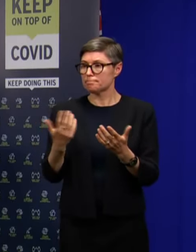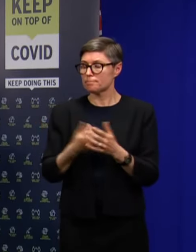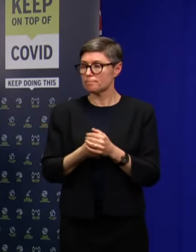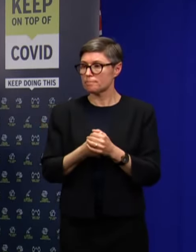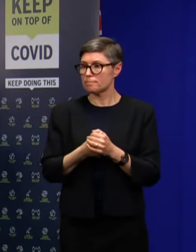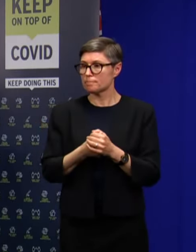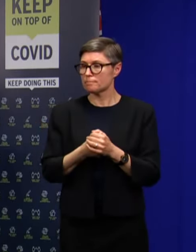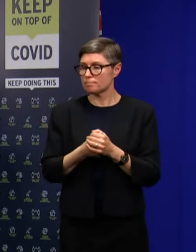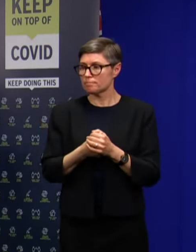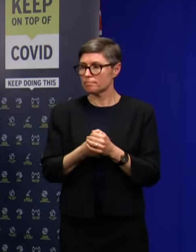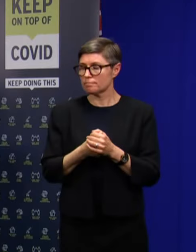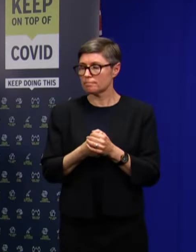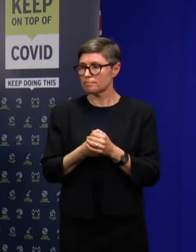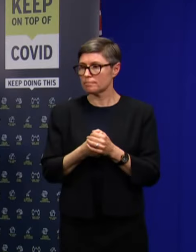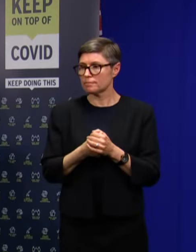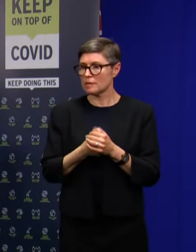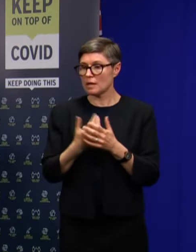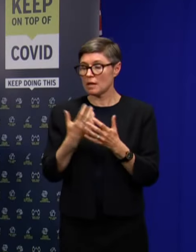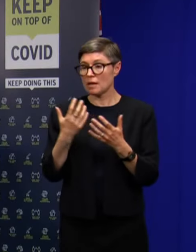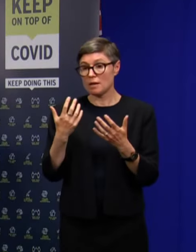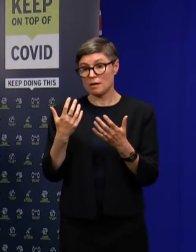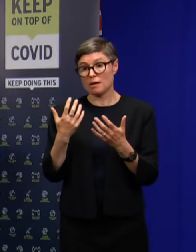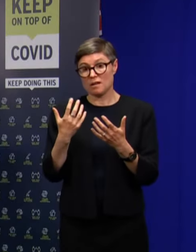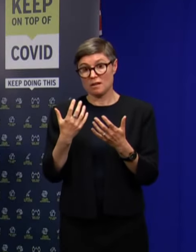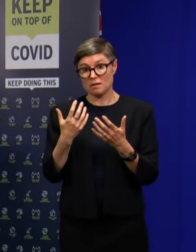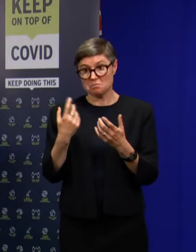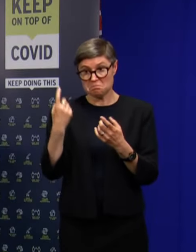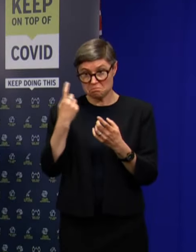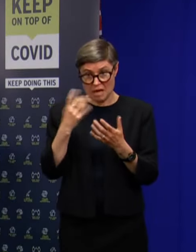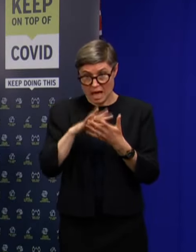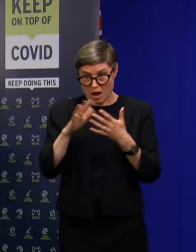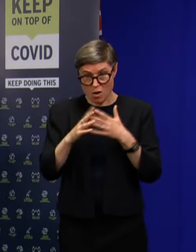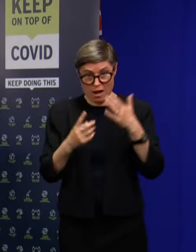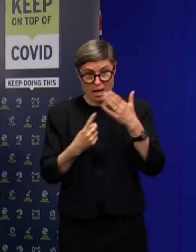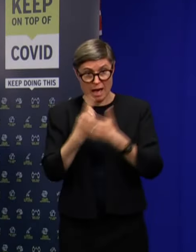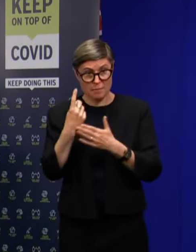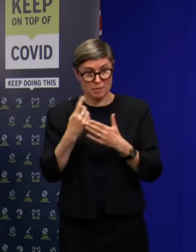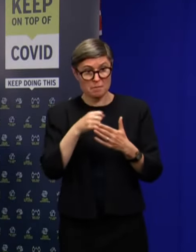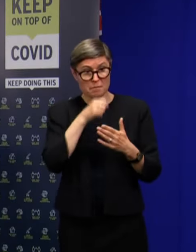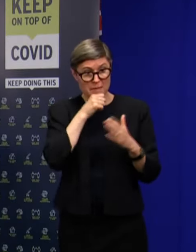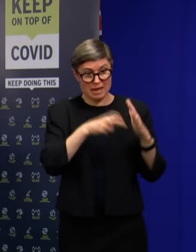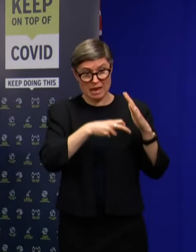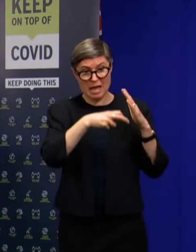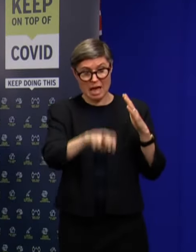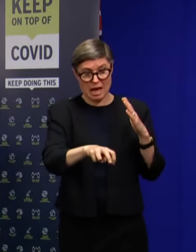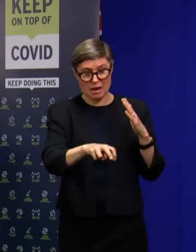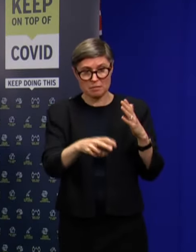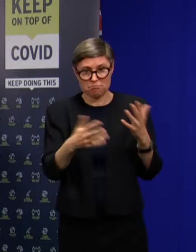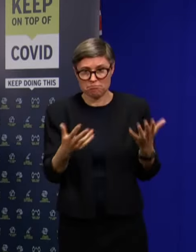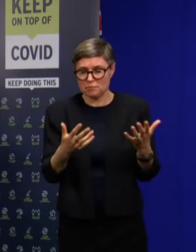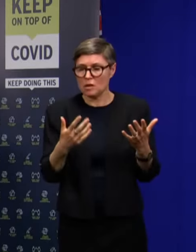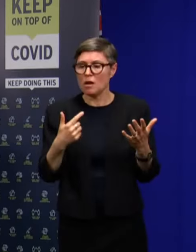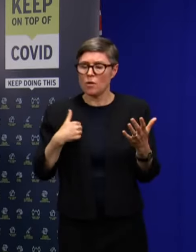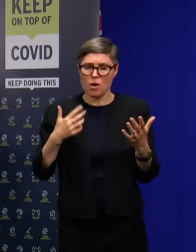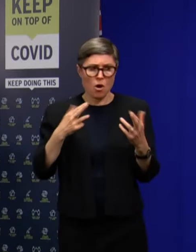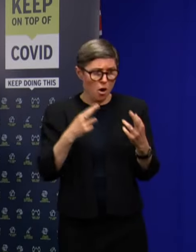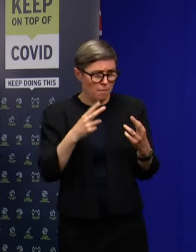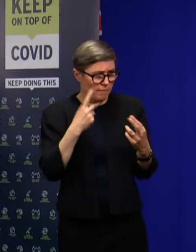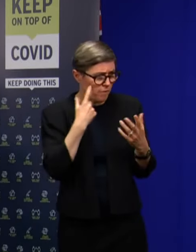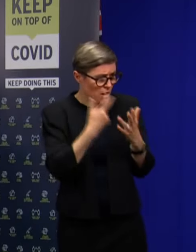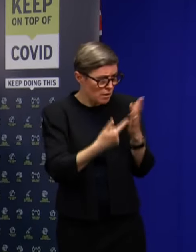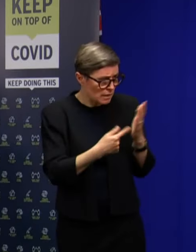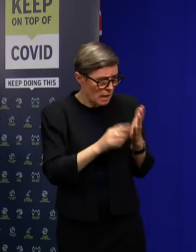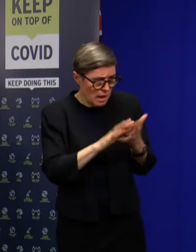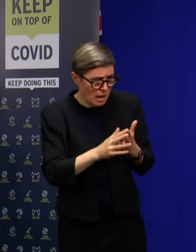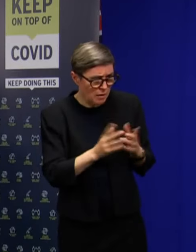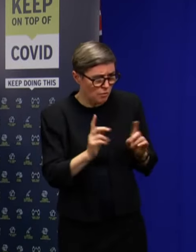opportunity for this person to abscond. You know, how that's occurred, you hopefully we can get to the bottom of that. But at the